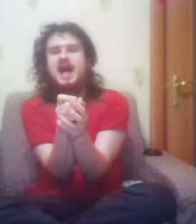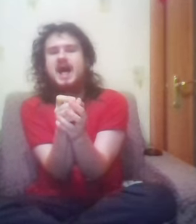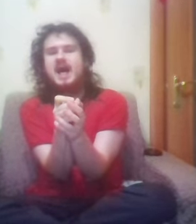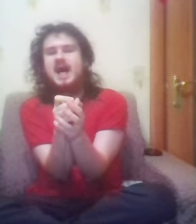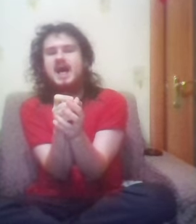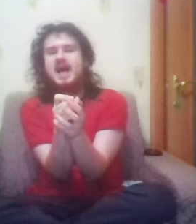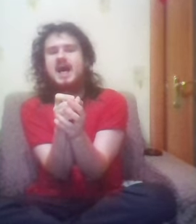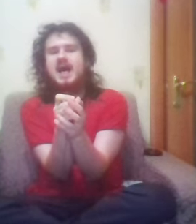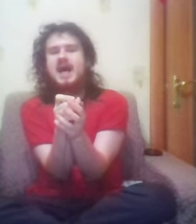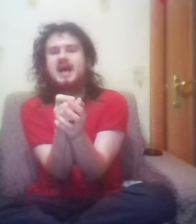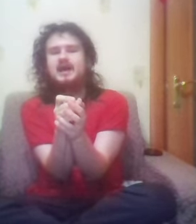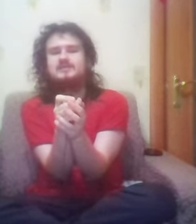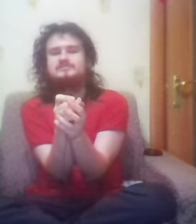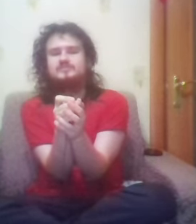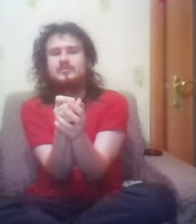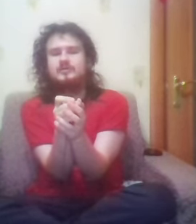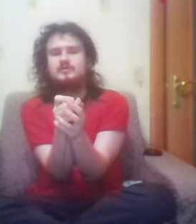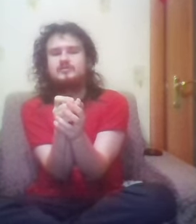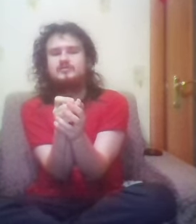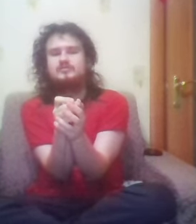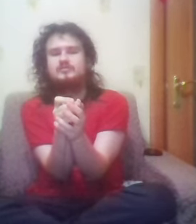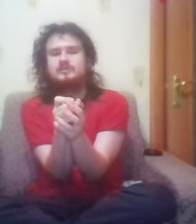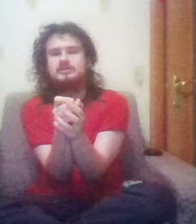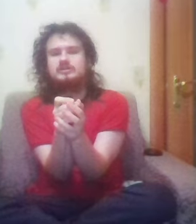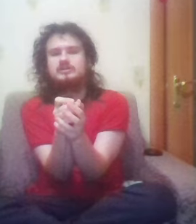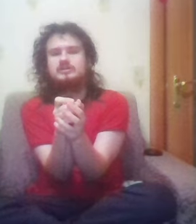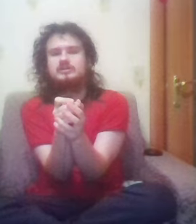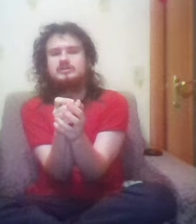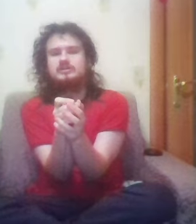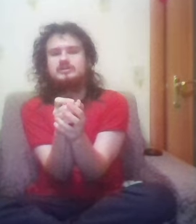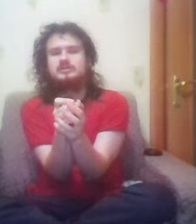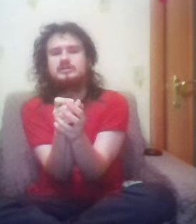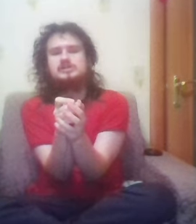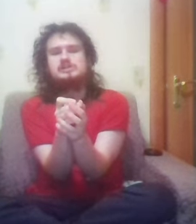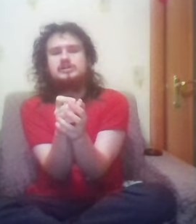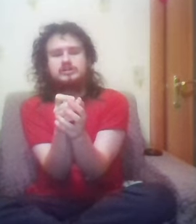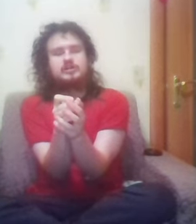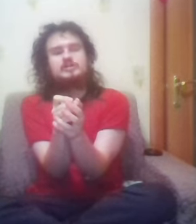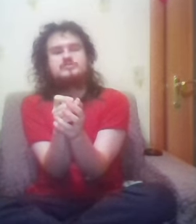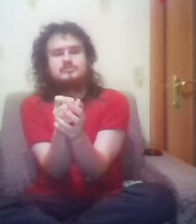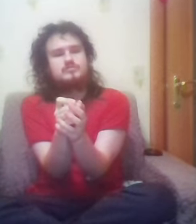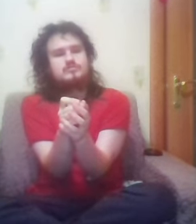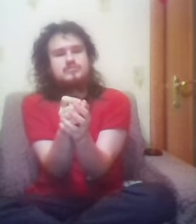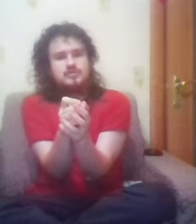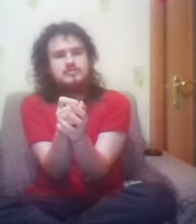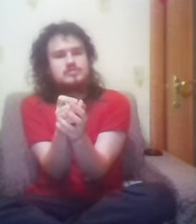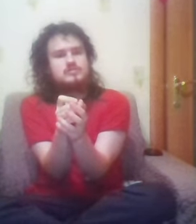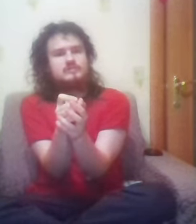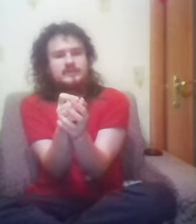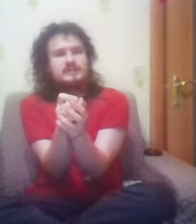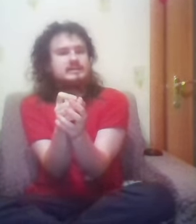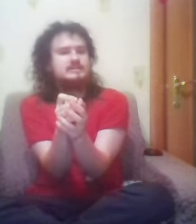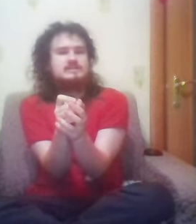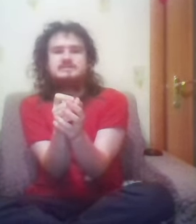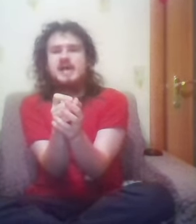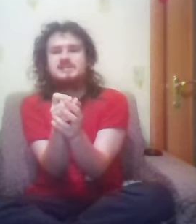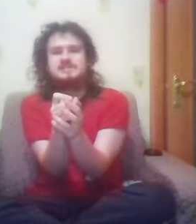fall away into love, hate, sex